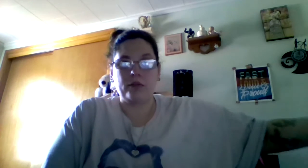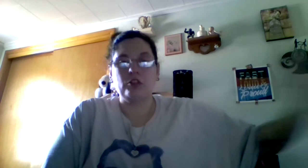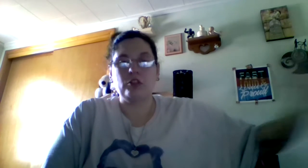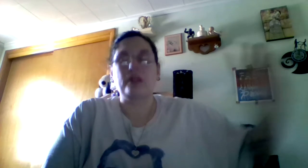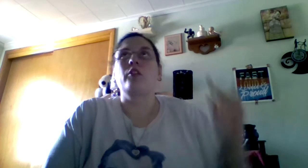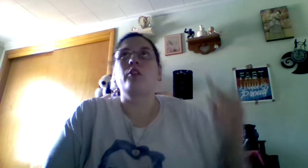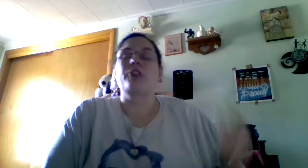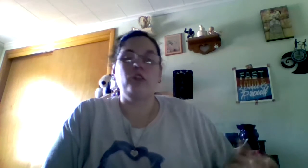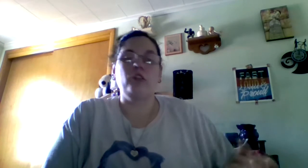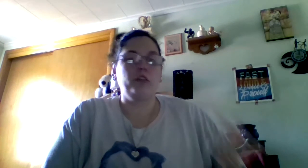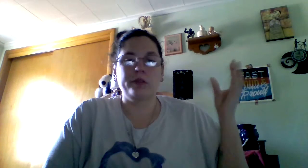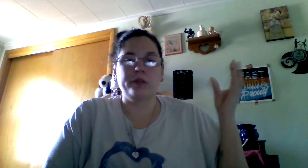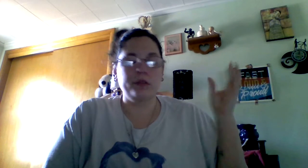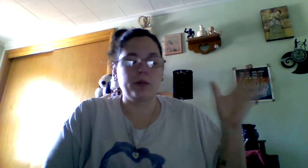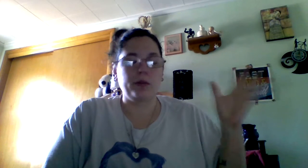She's like, oh, thank you. You're smart.